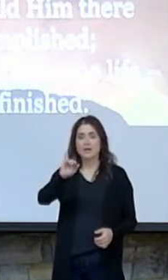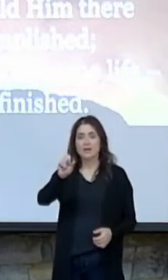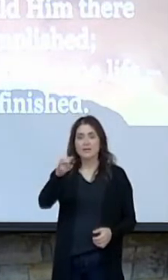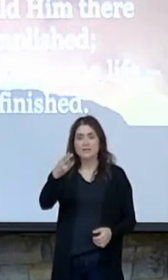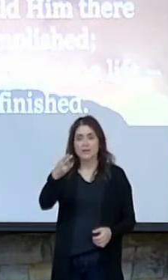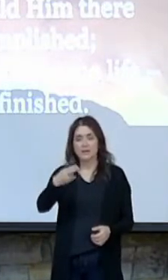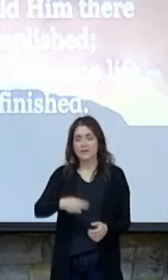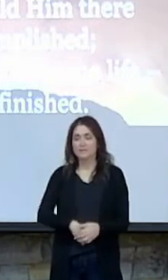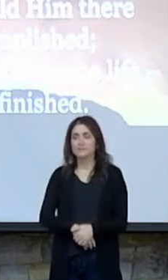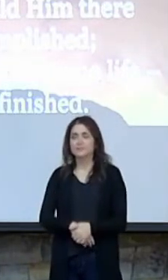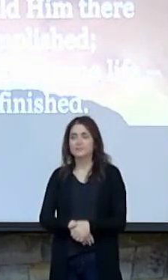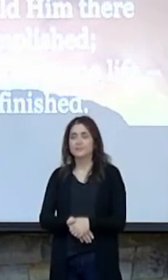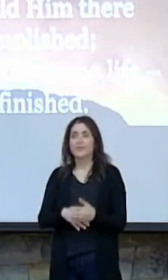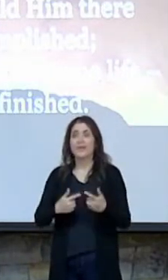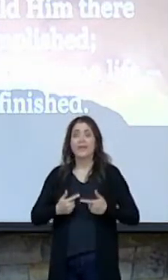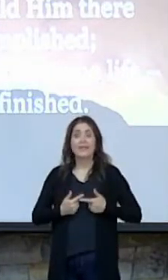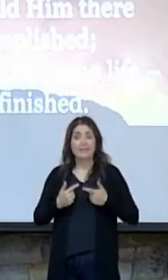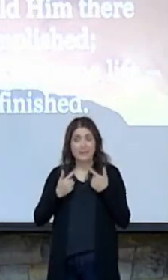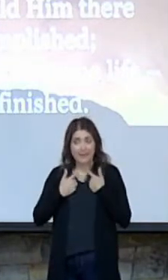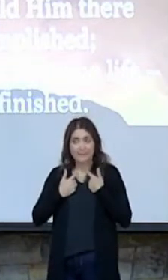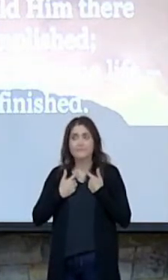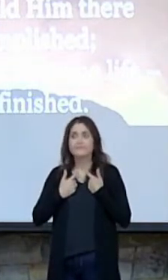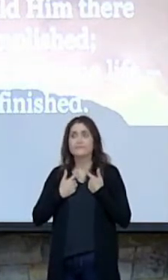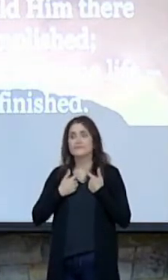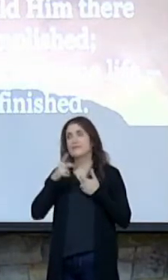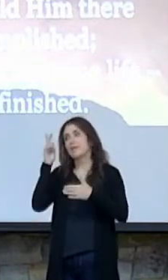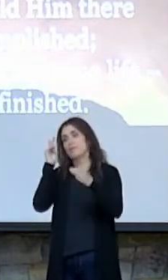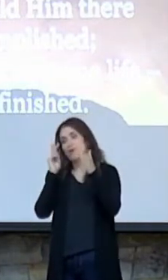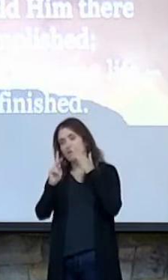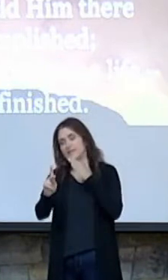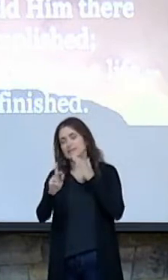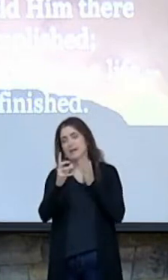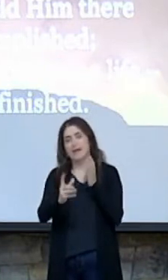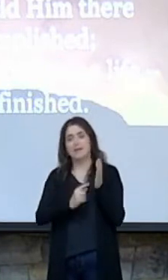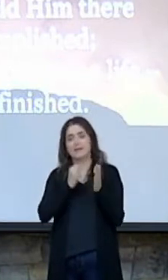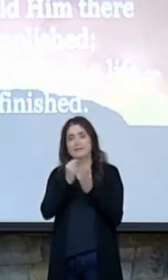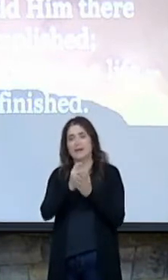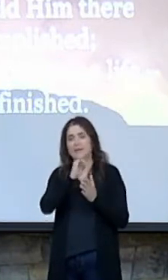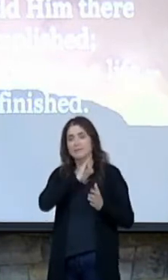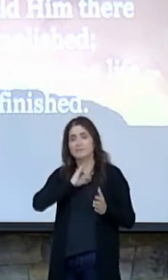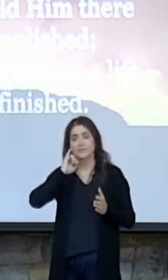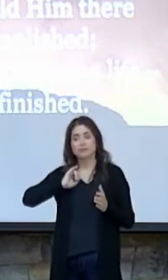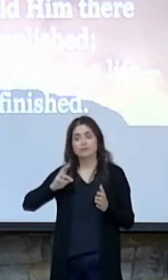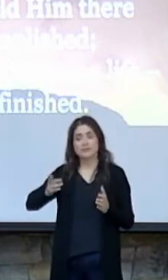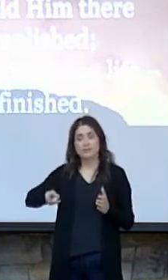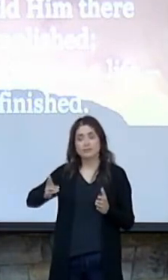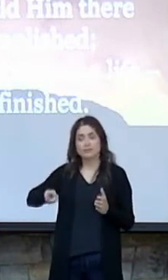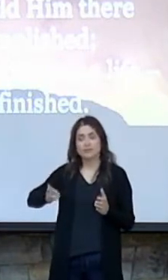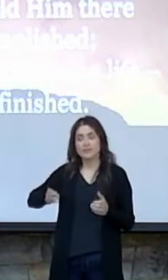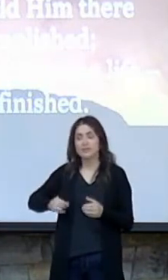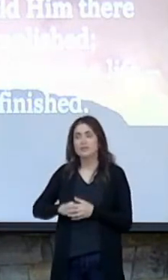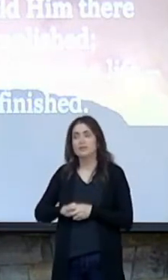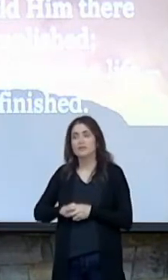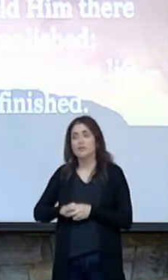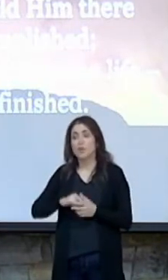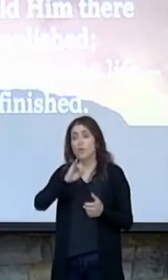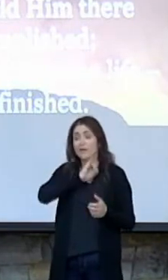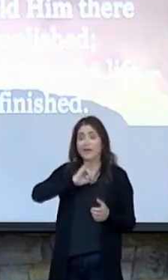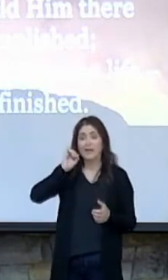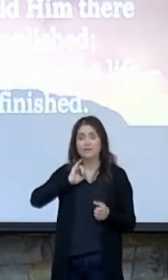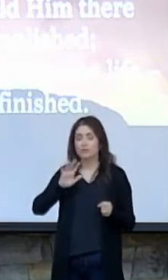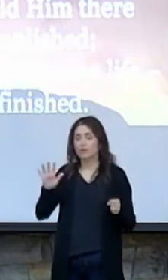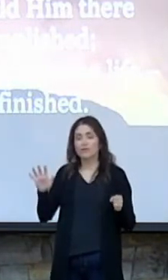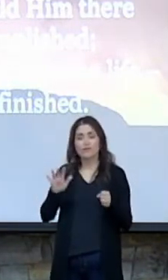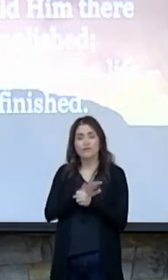Isaiah lived and prophesied at a time in Israel's history where Israel had completely gone